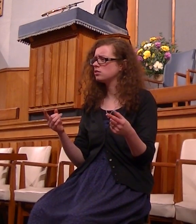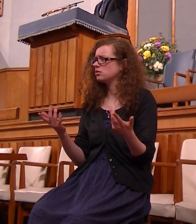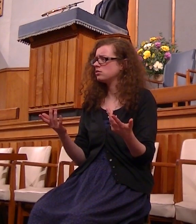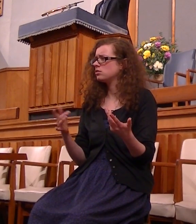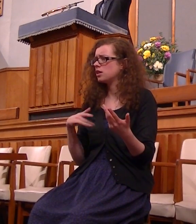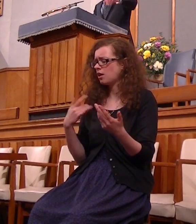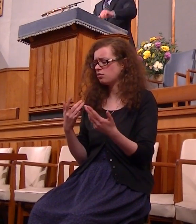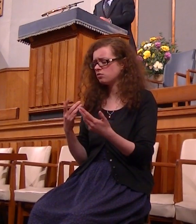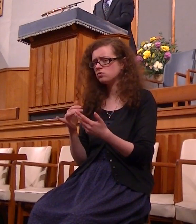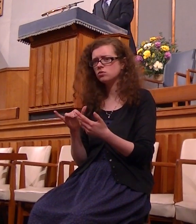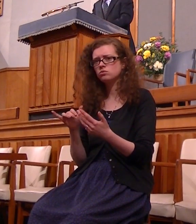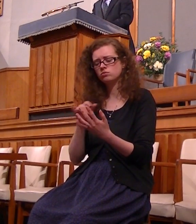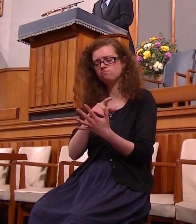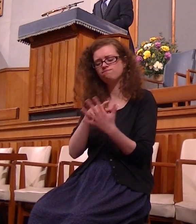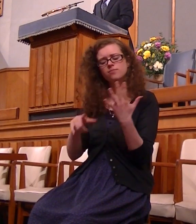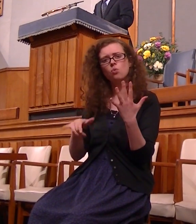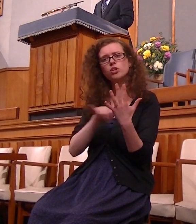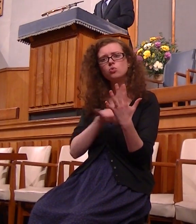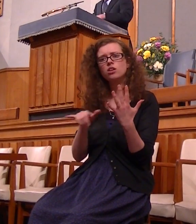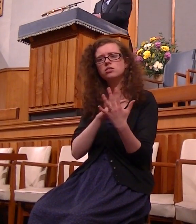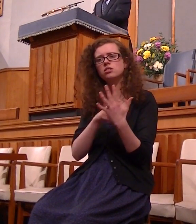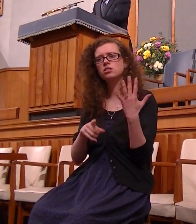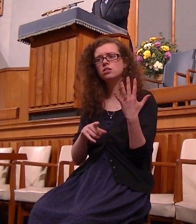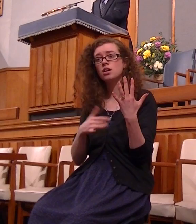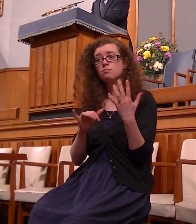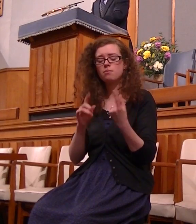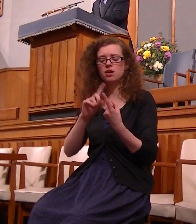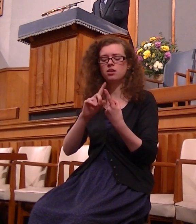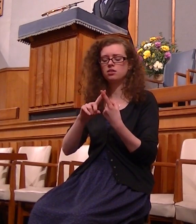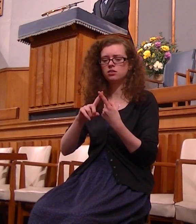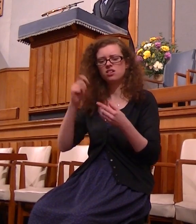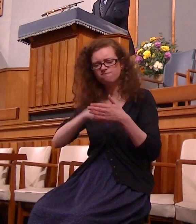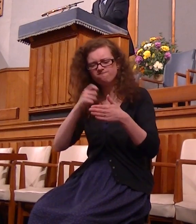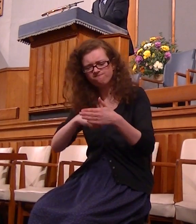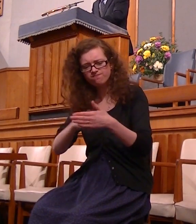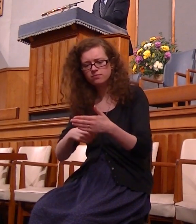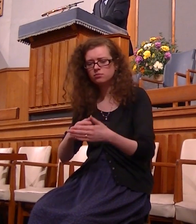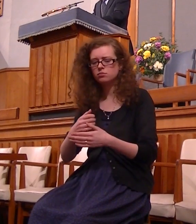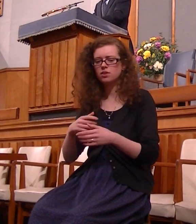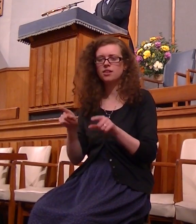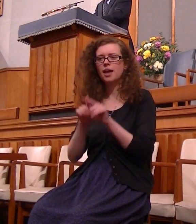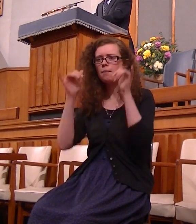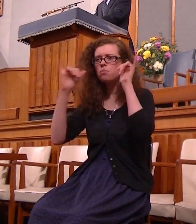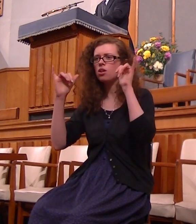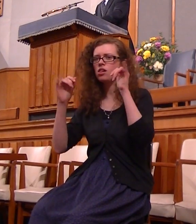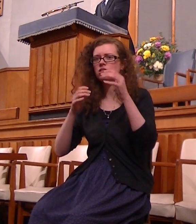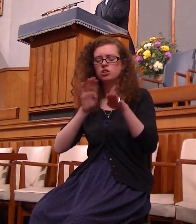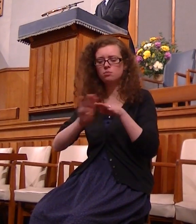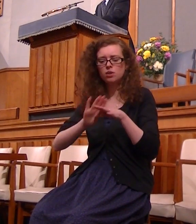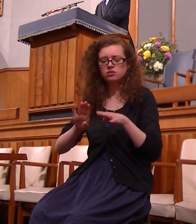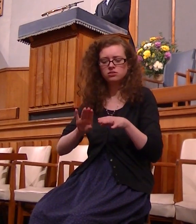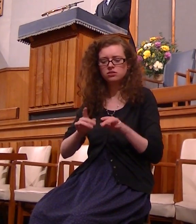things where do you stand are you still an untamed bullock influenced